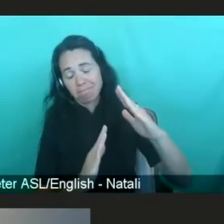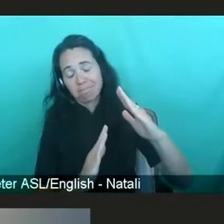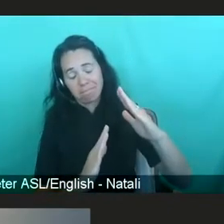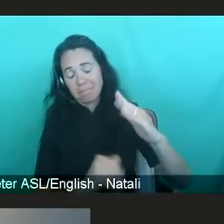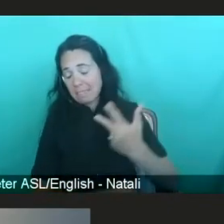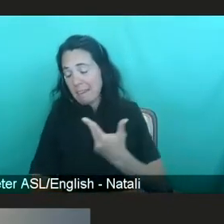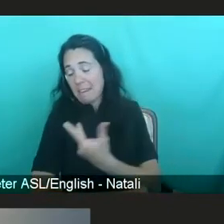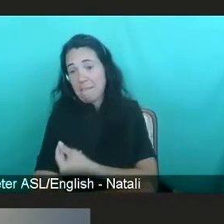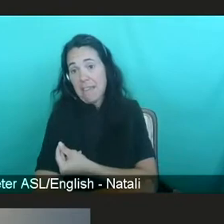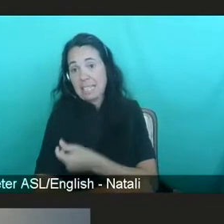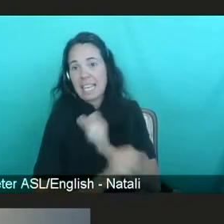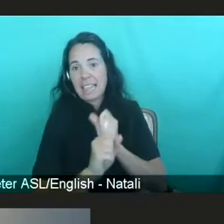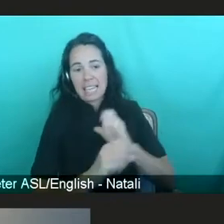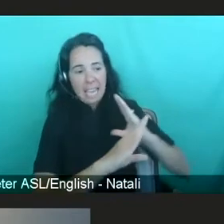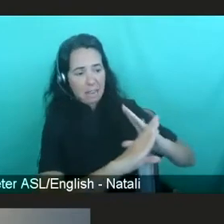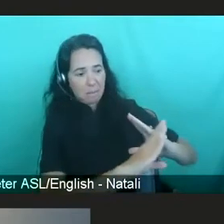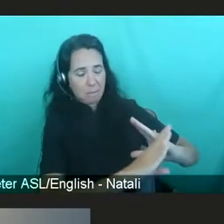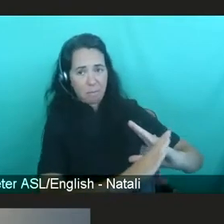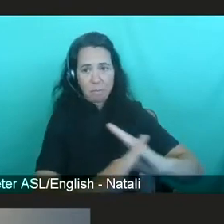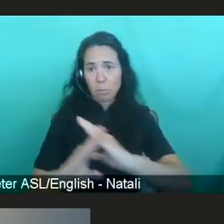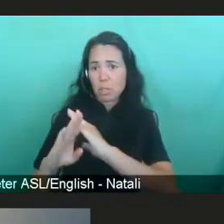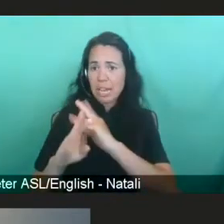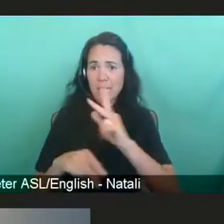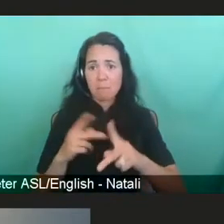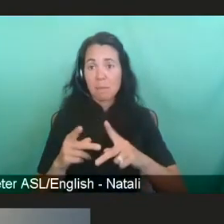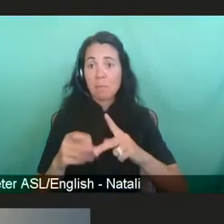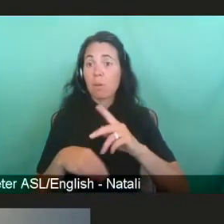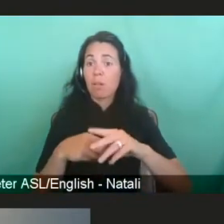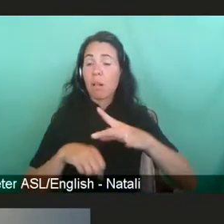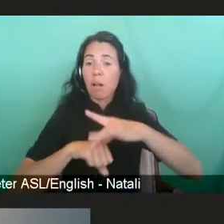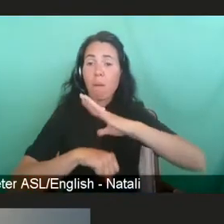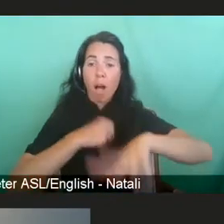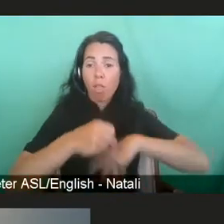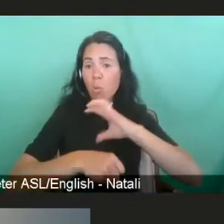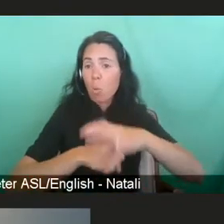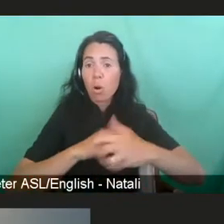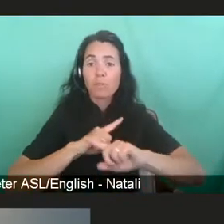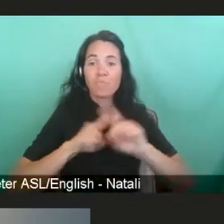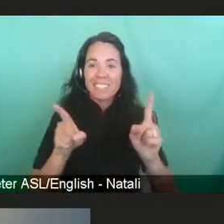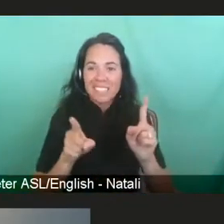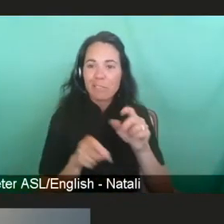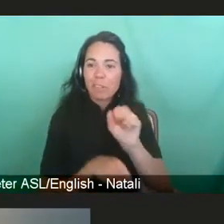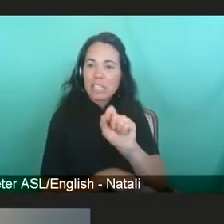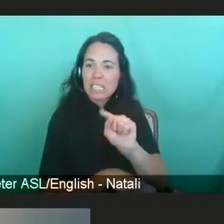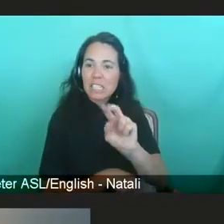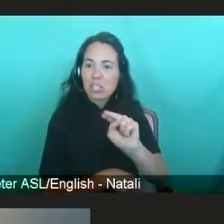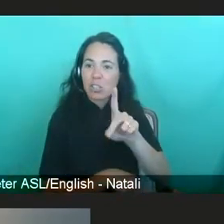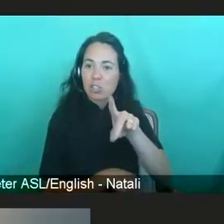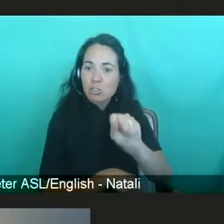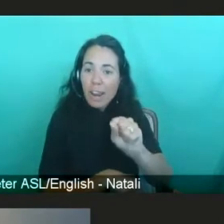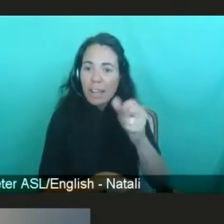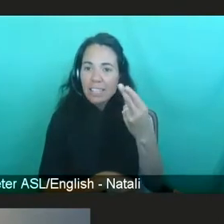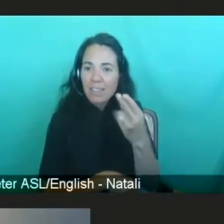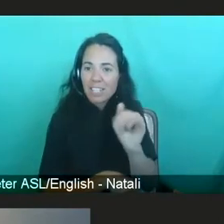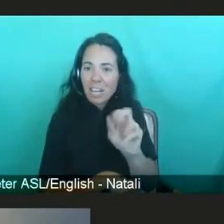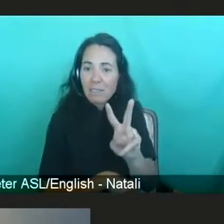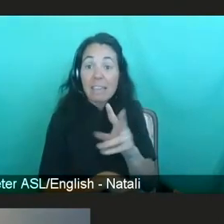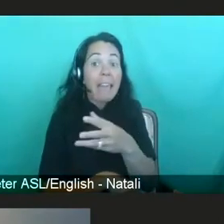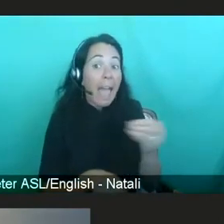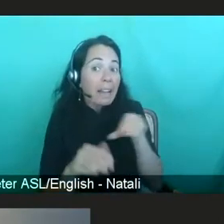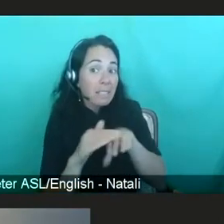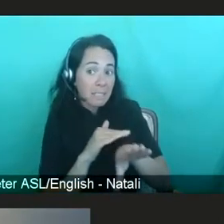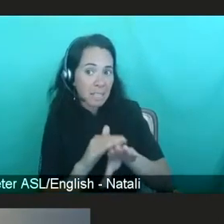to protect people around the world from various strands of HIV and that was accessible would be